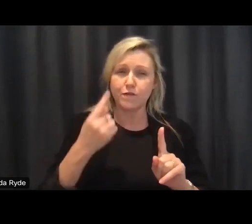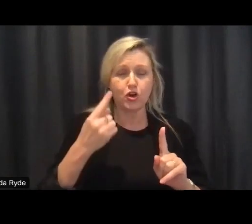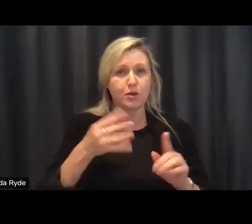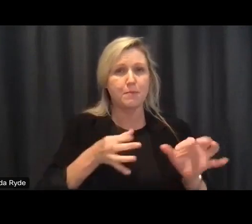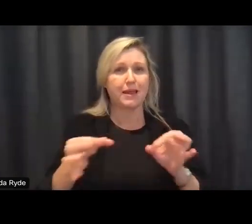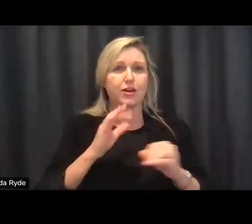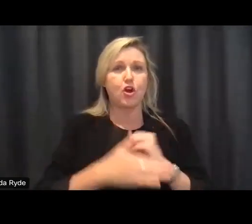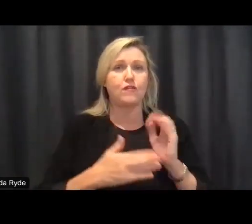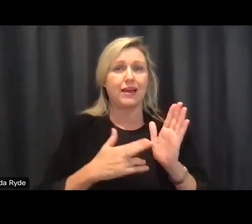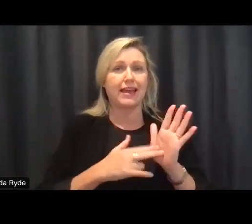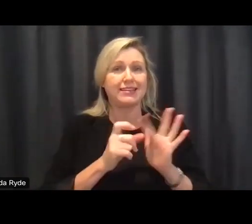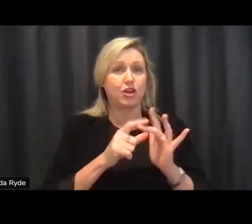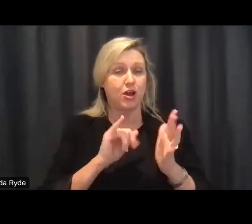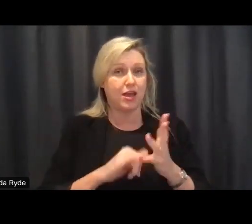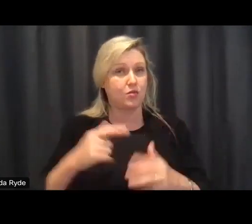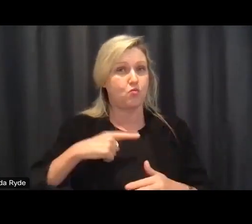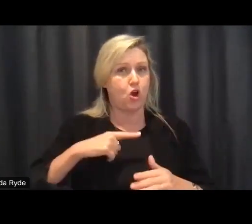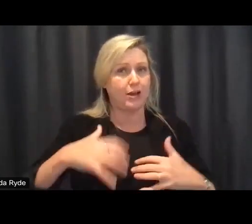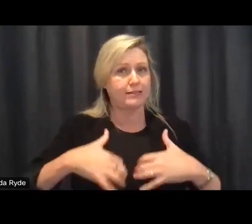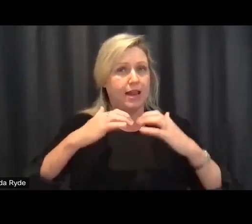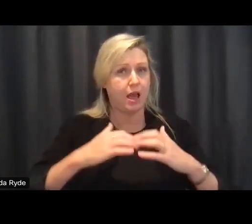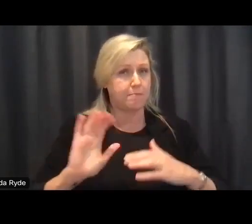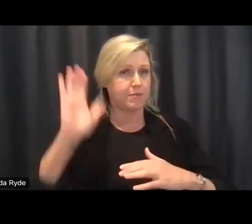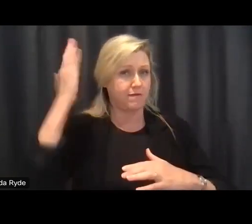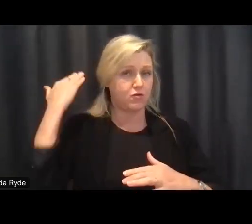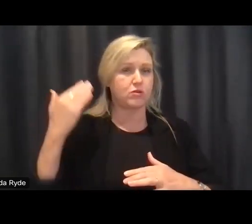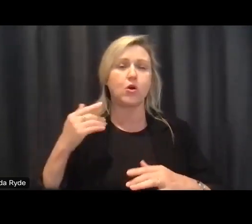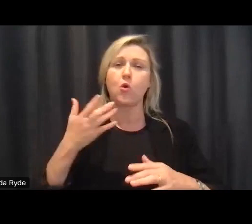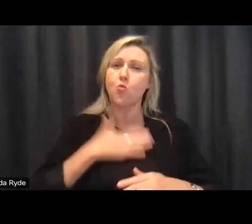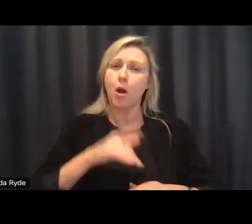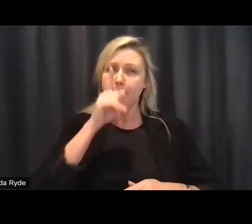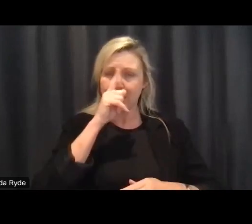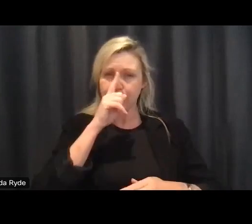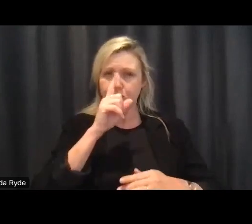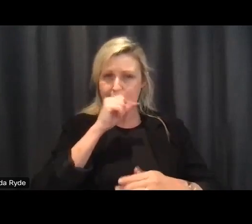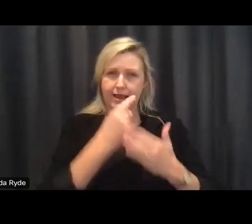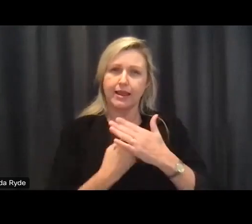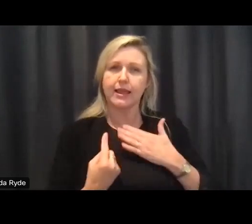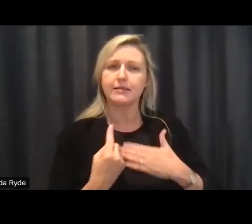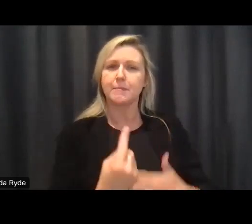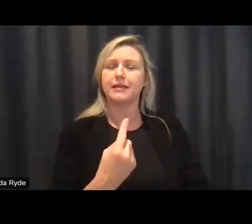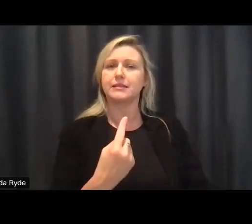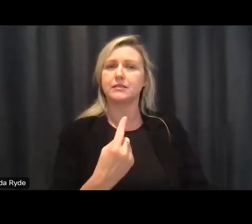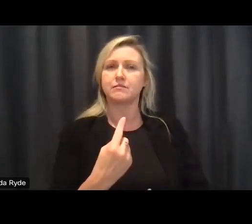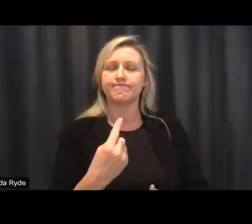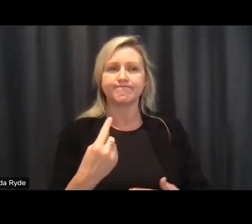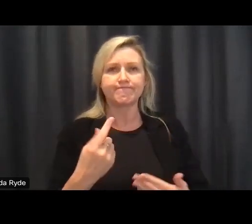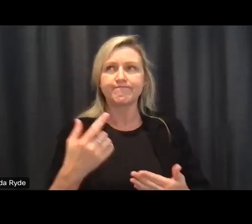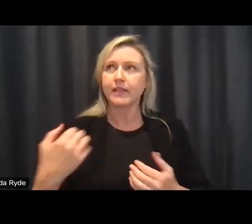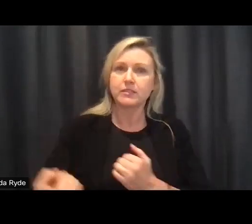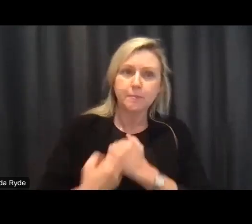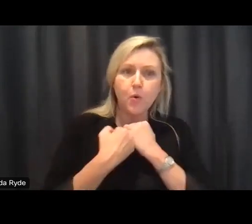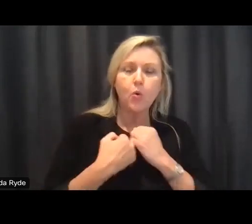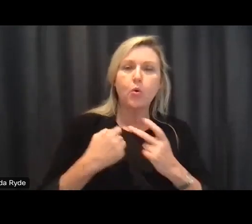you know whether that means getting the supports that the scheme offers or getting a job or getting